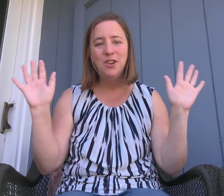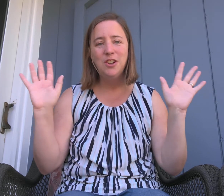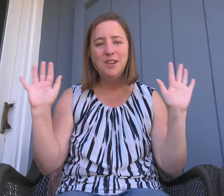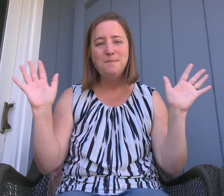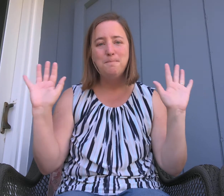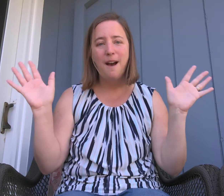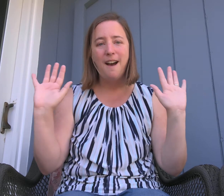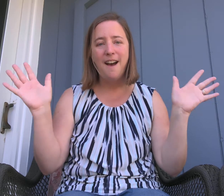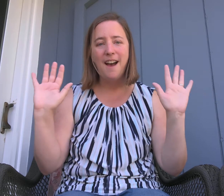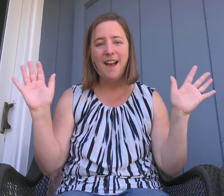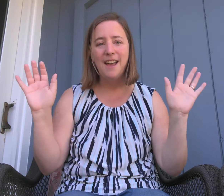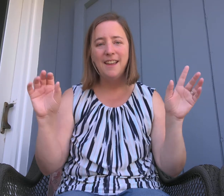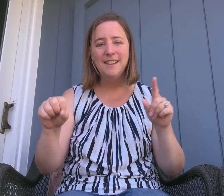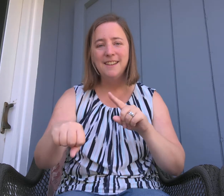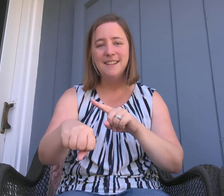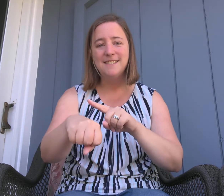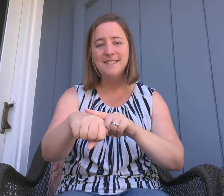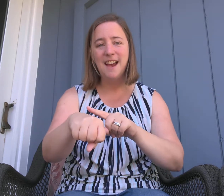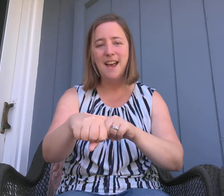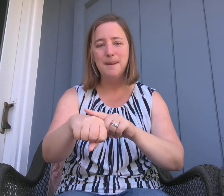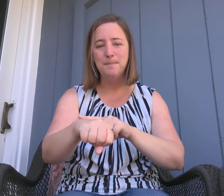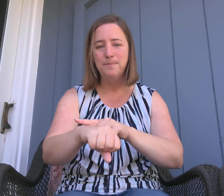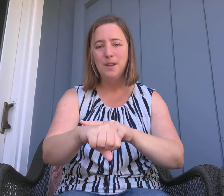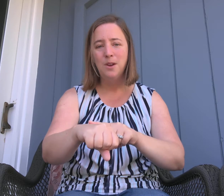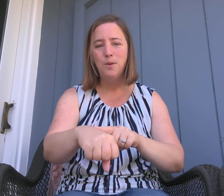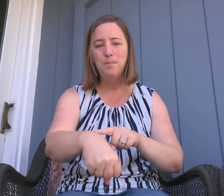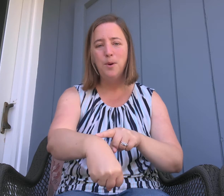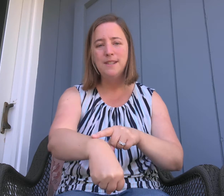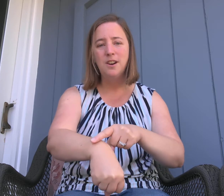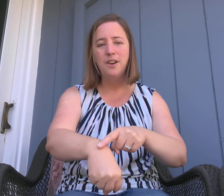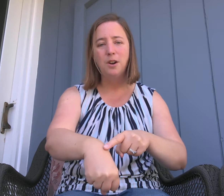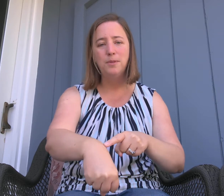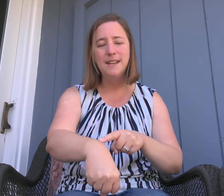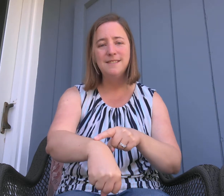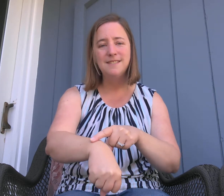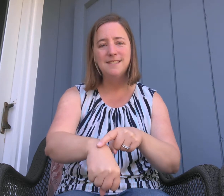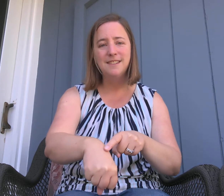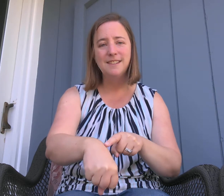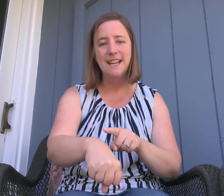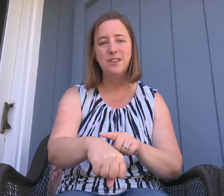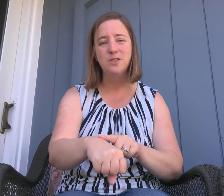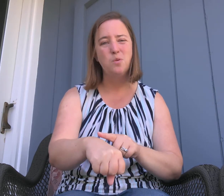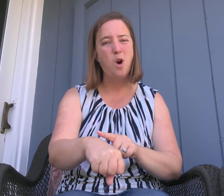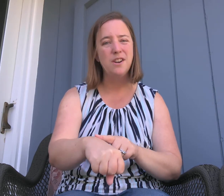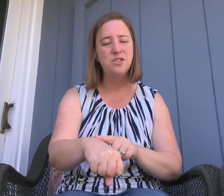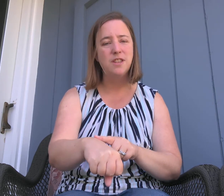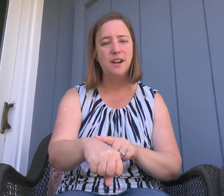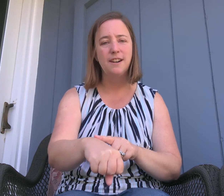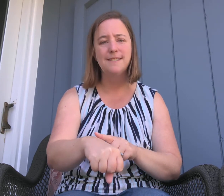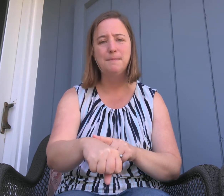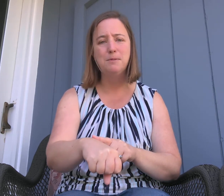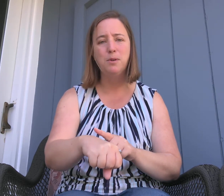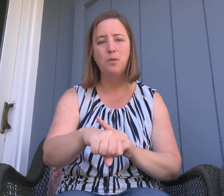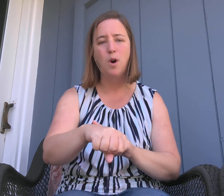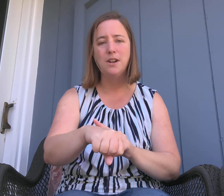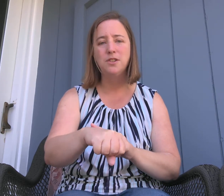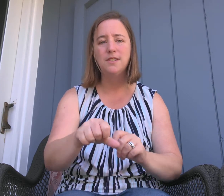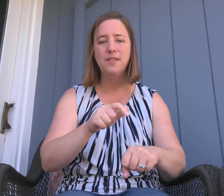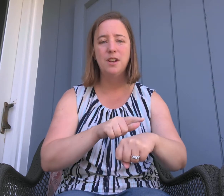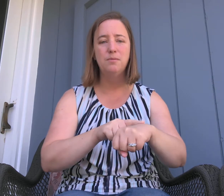Goodbye. It's time. We point on our wrist like there's a watch there because some people wear watches on their